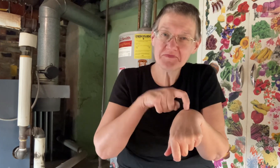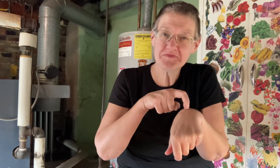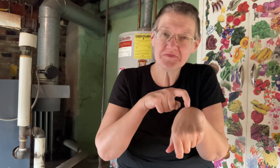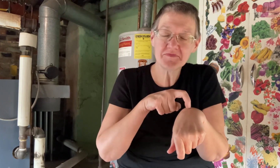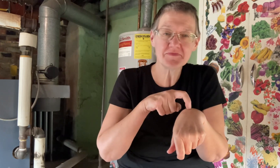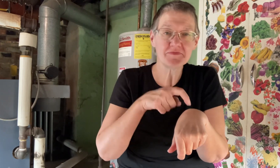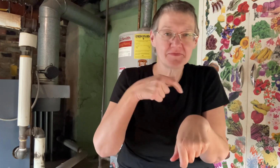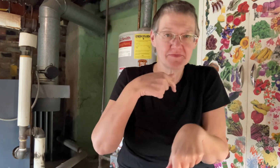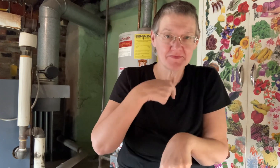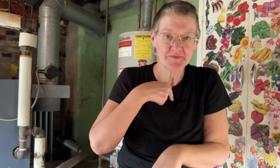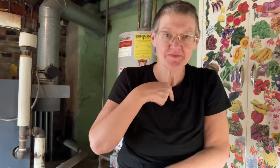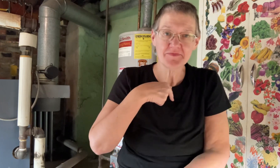time